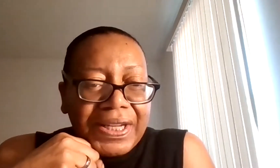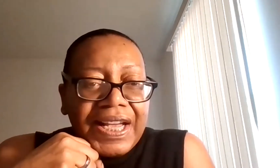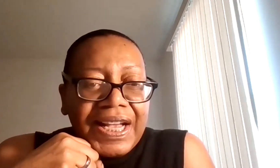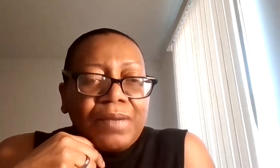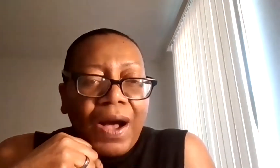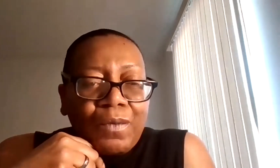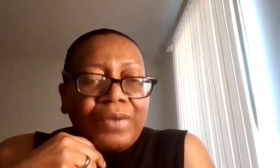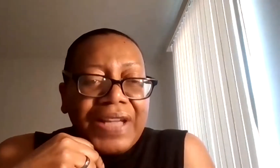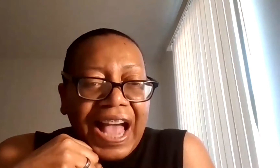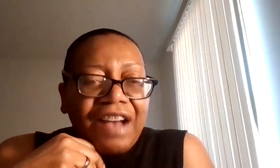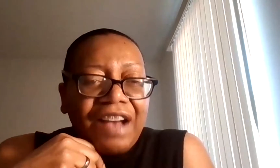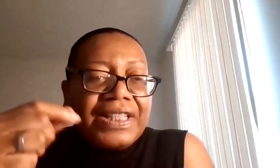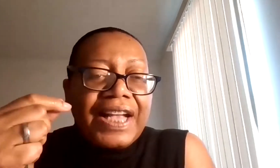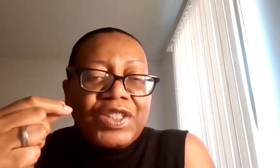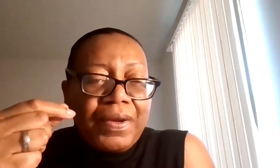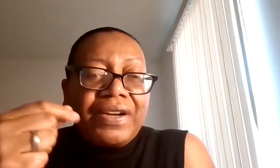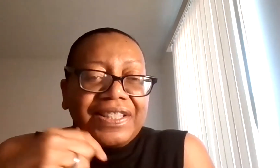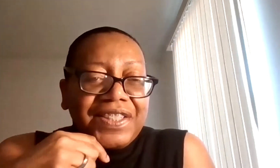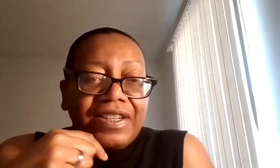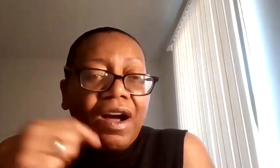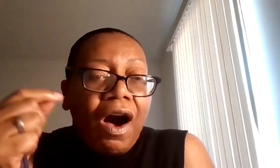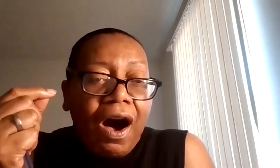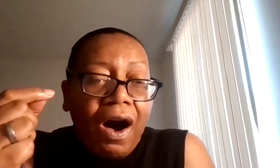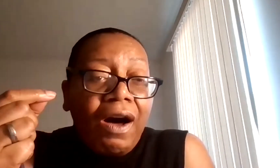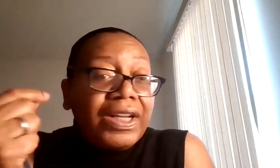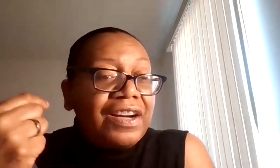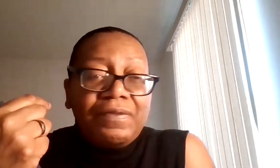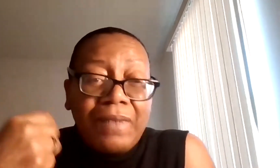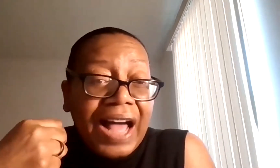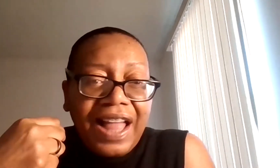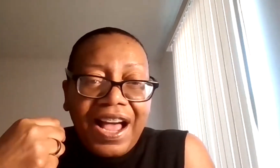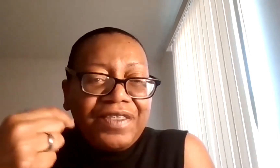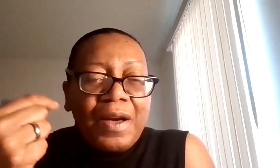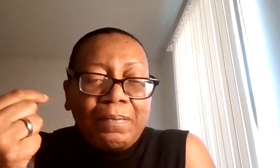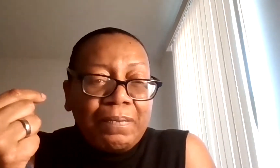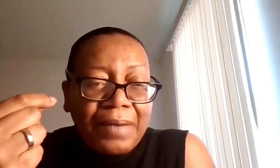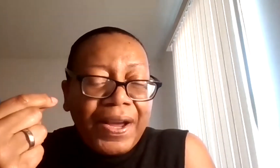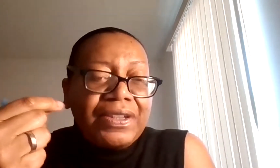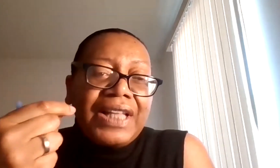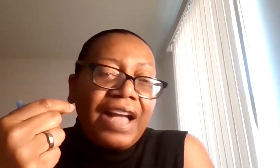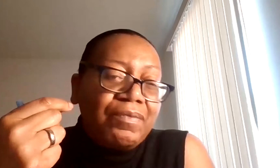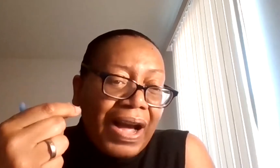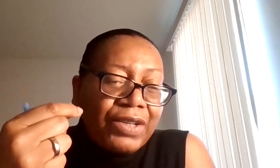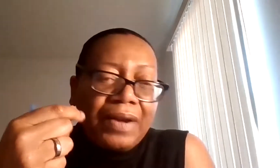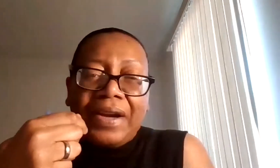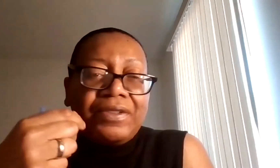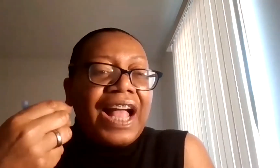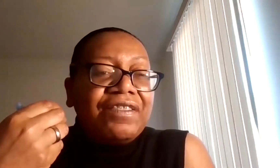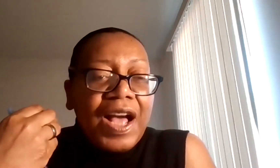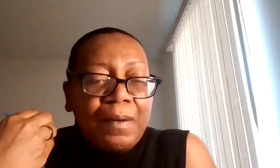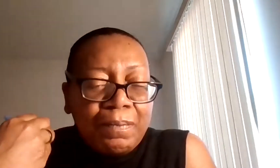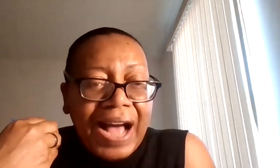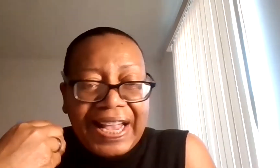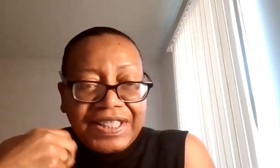moment. It's about what we have been experiencing all of my life, my parents life, my grandparents